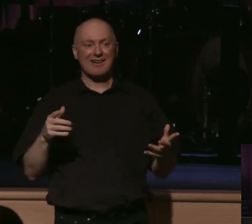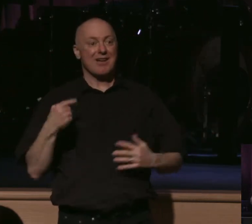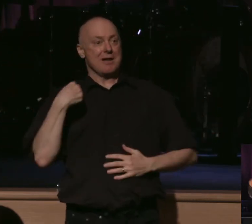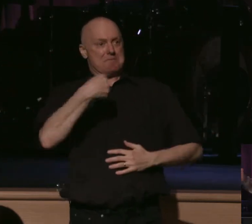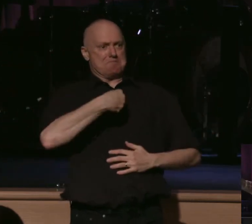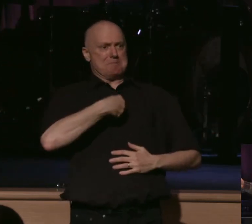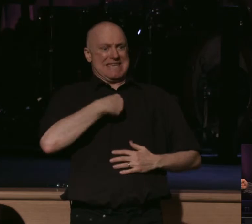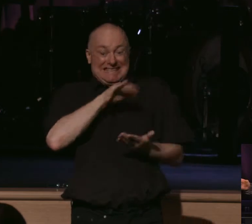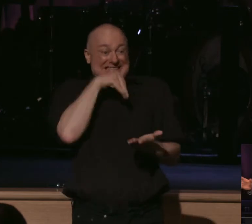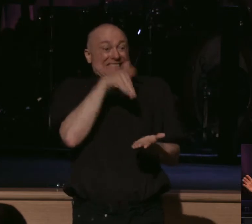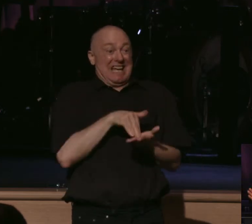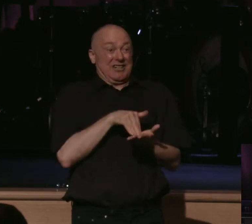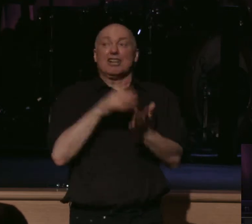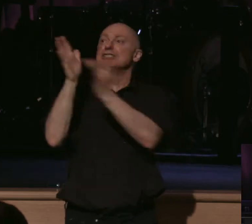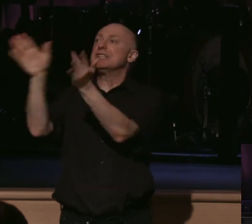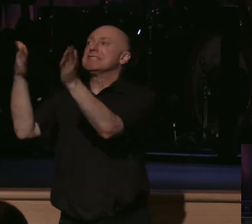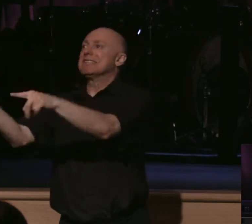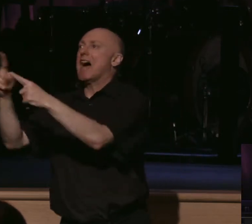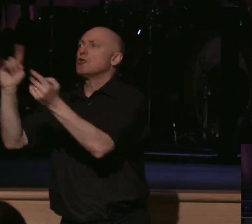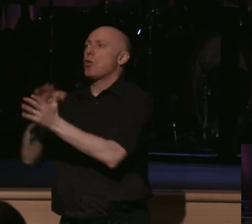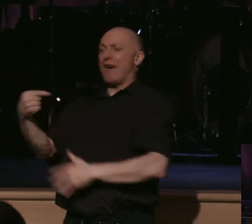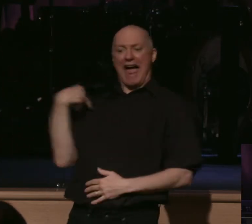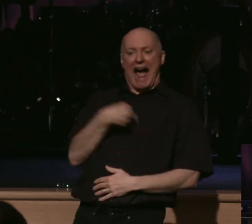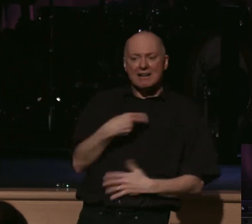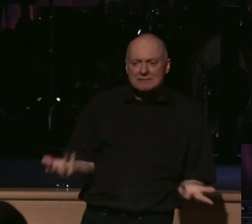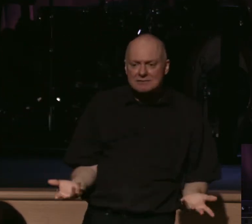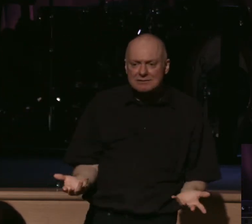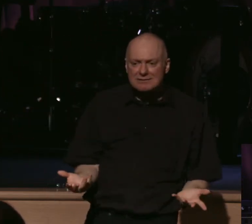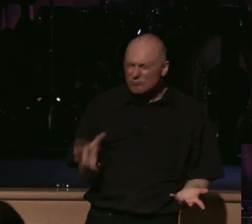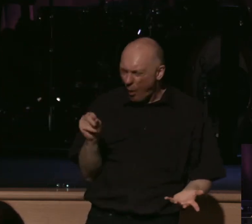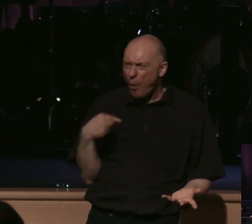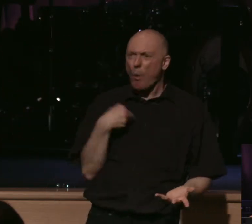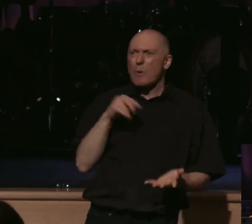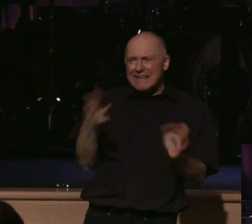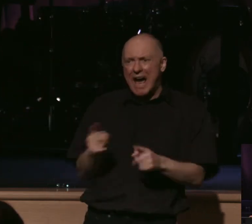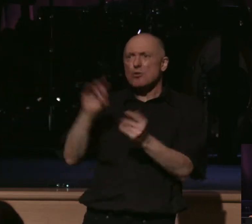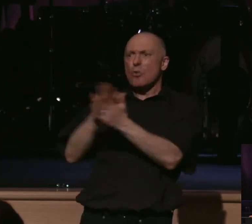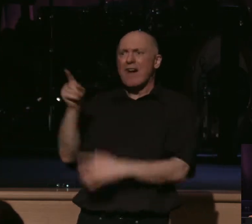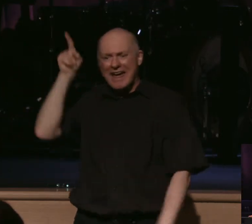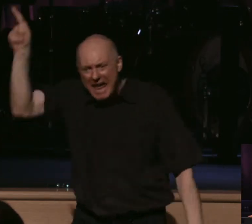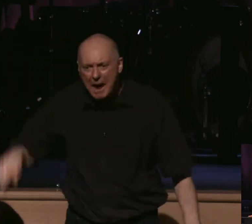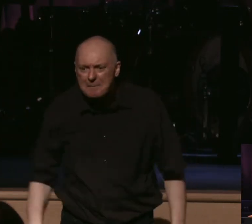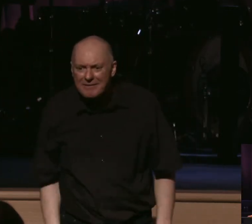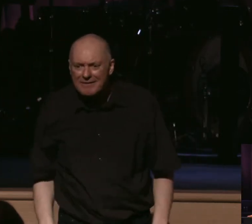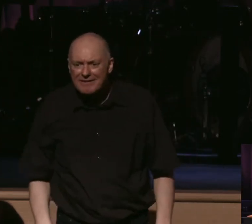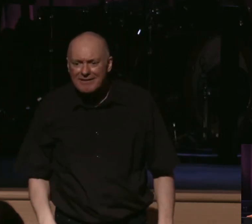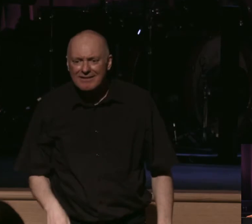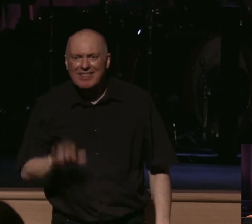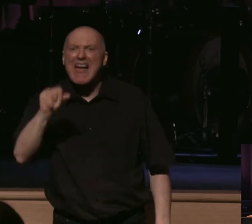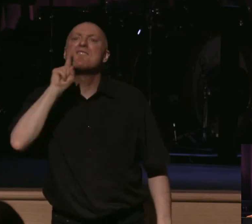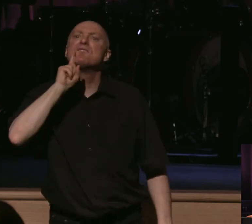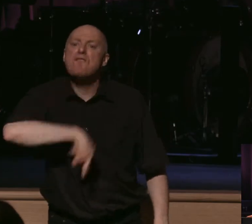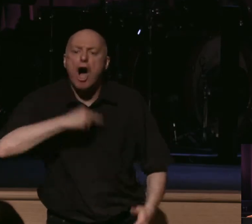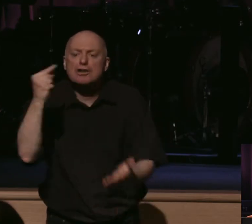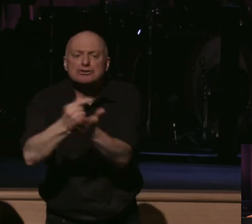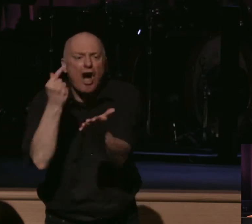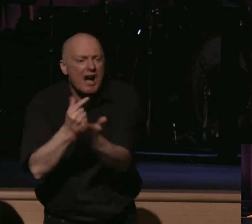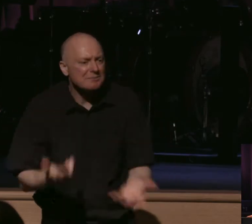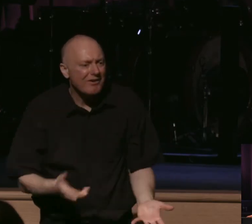and Jesus died to glorify us, as opposed to us living to glorify Him. That is a false gospel. That's just not in the